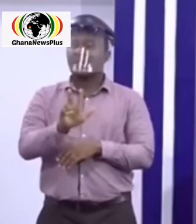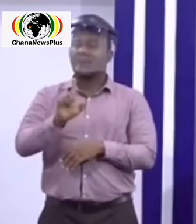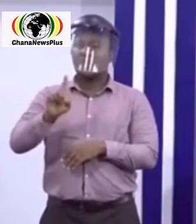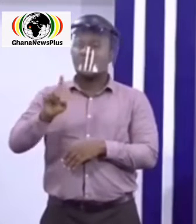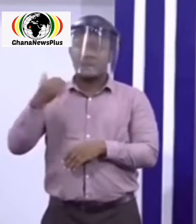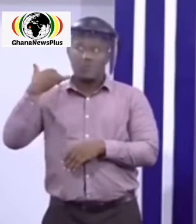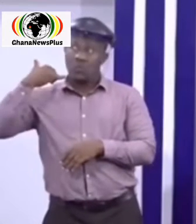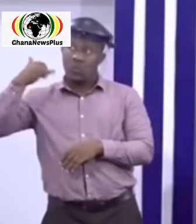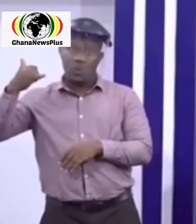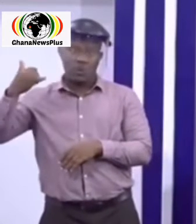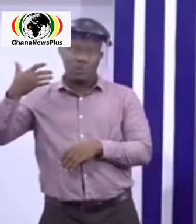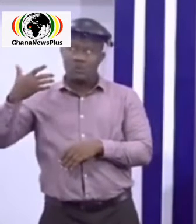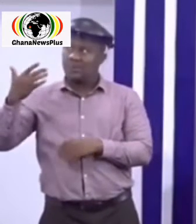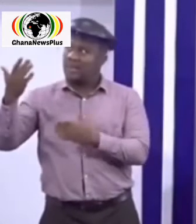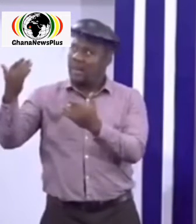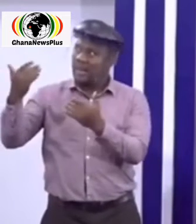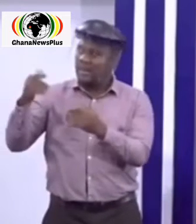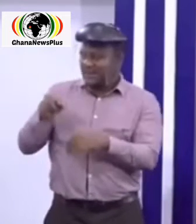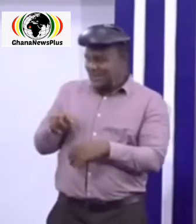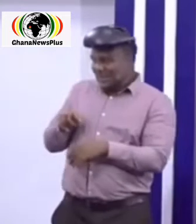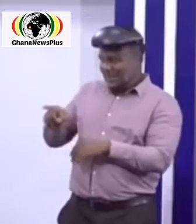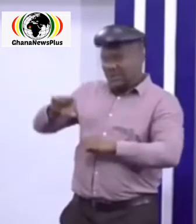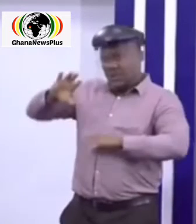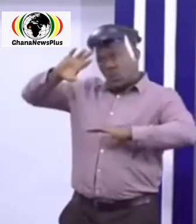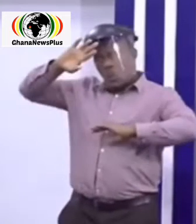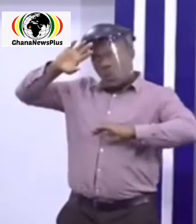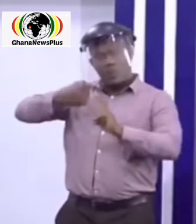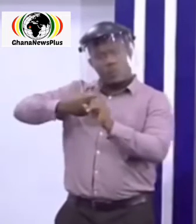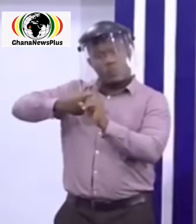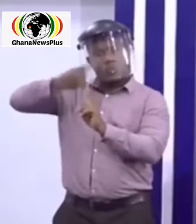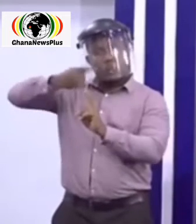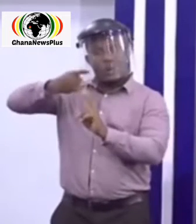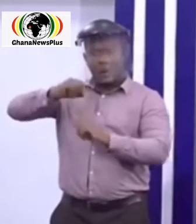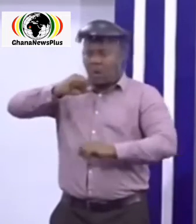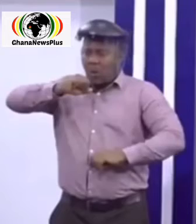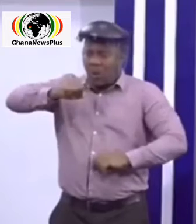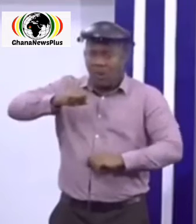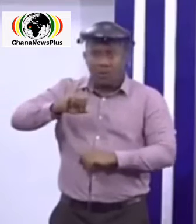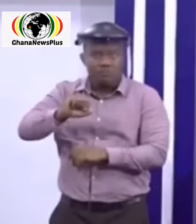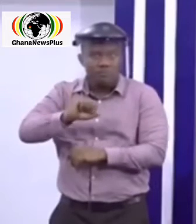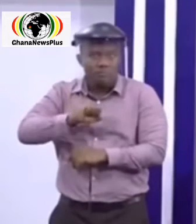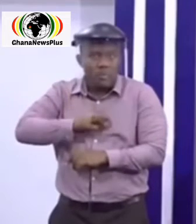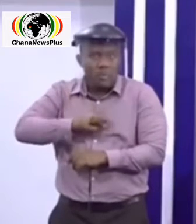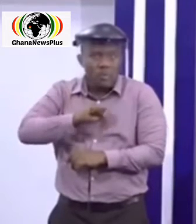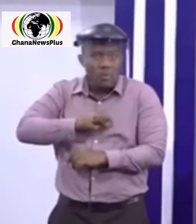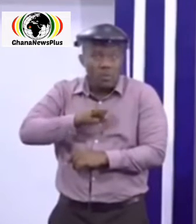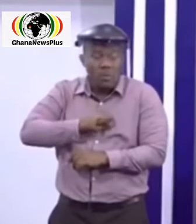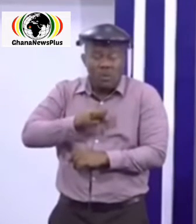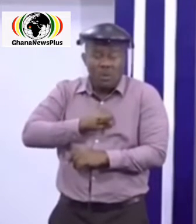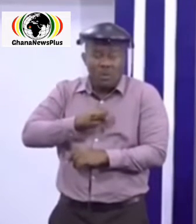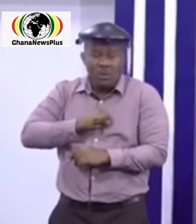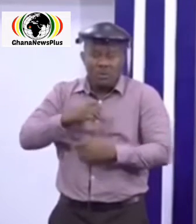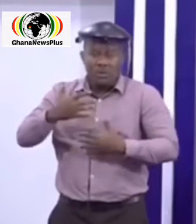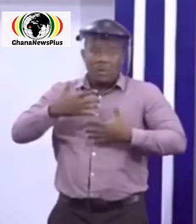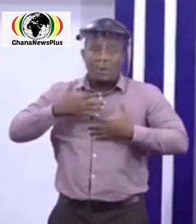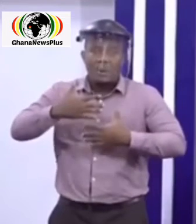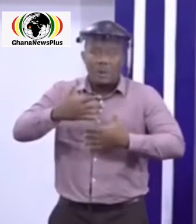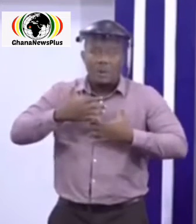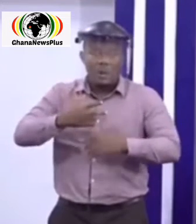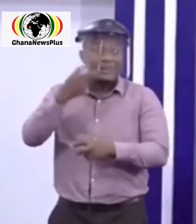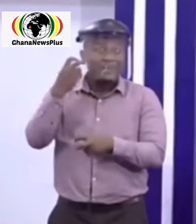evacuation if anyone develops fever cough and difficulty in briefing during service